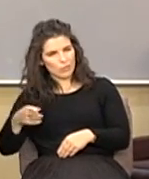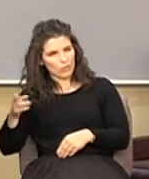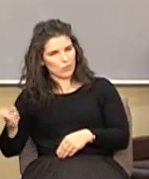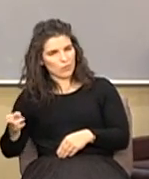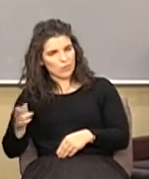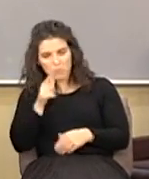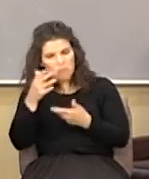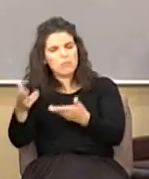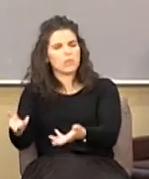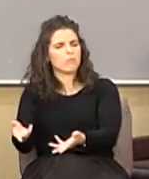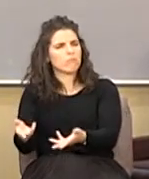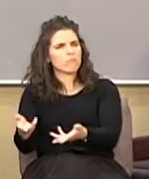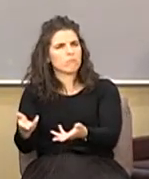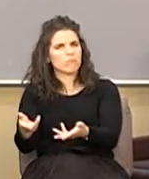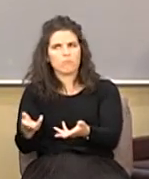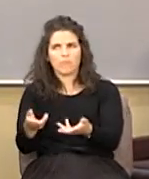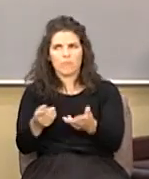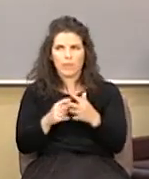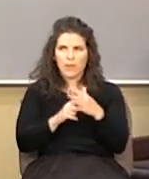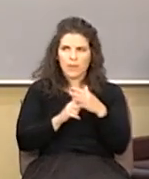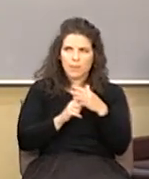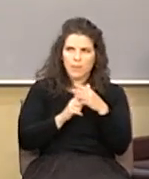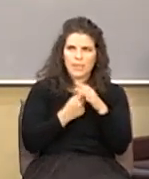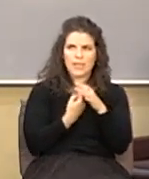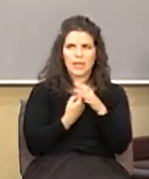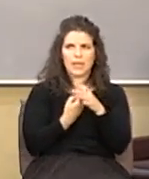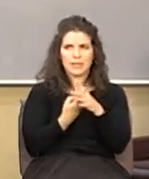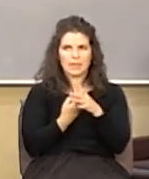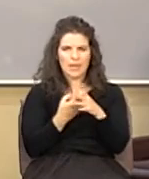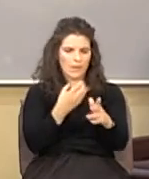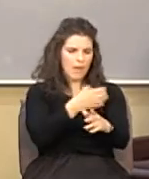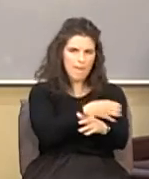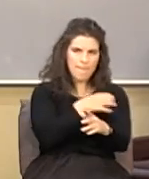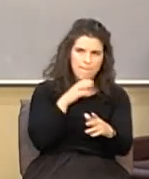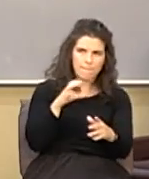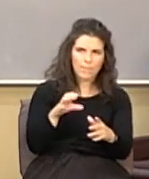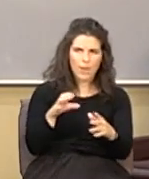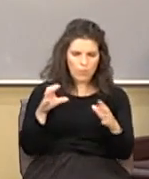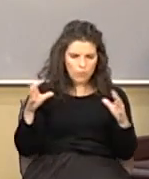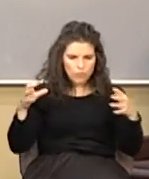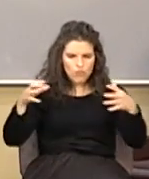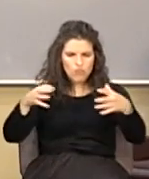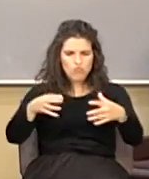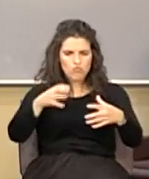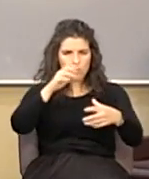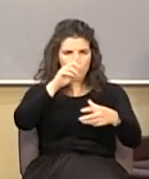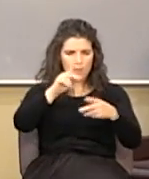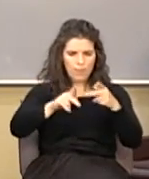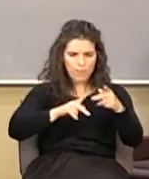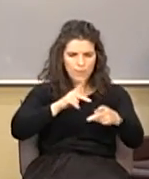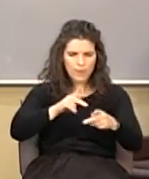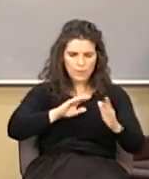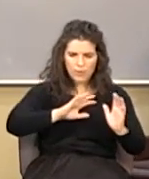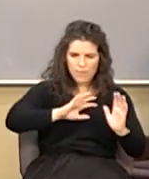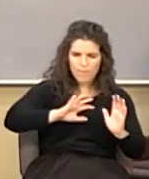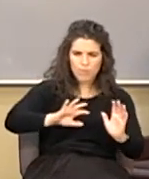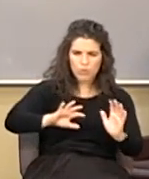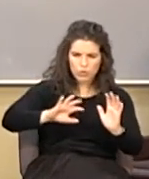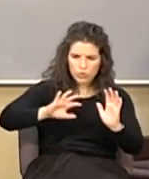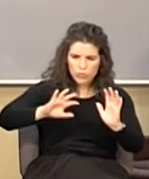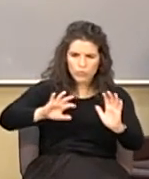began to get a powerful group of people that pushed that truth out.